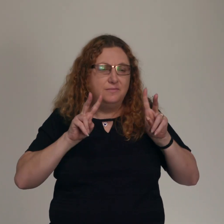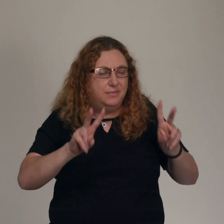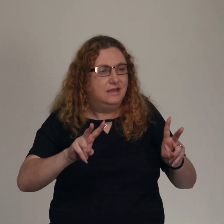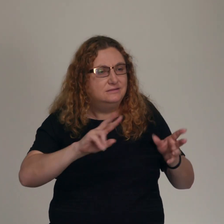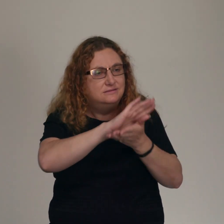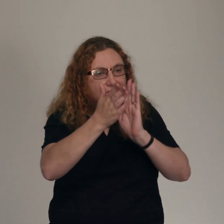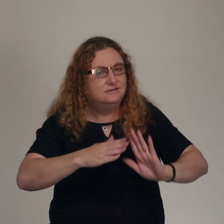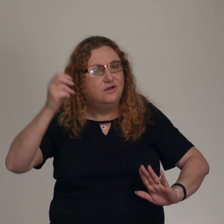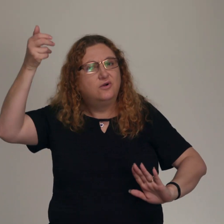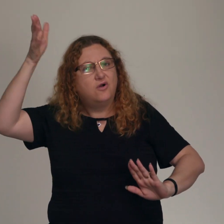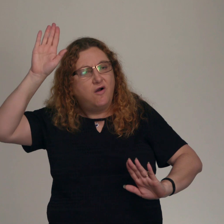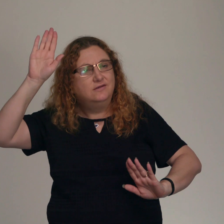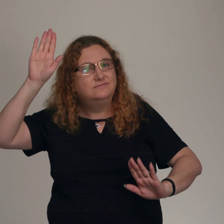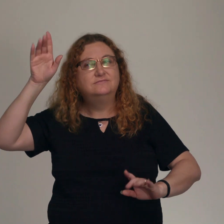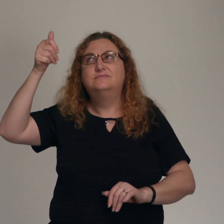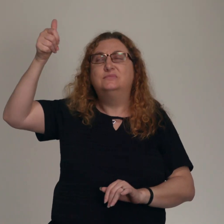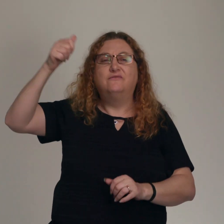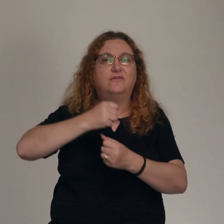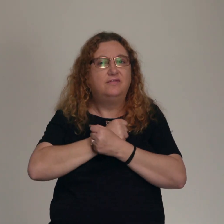peace will be with you have a great week everyone